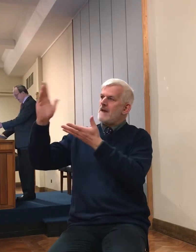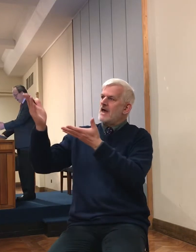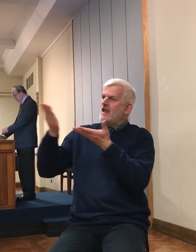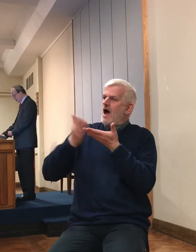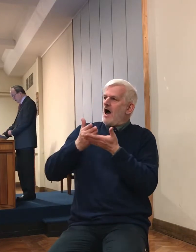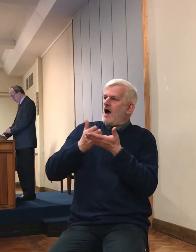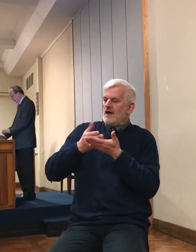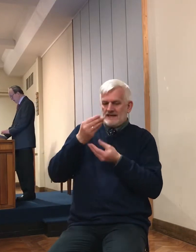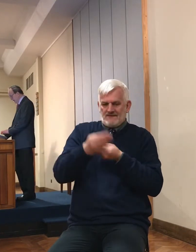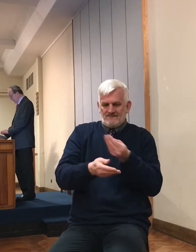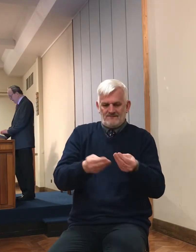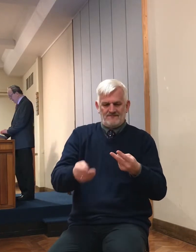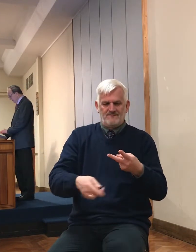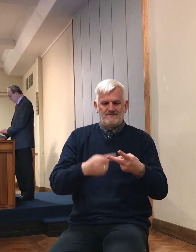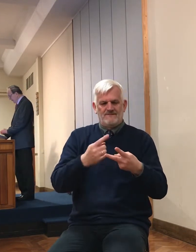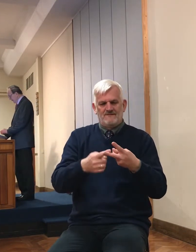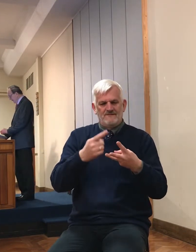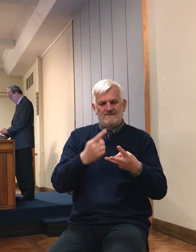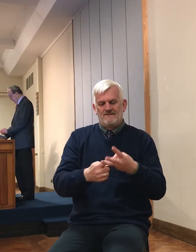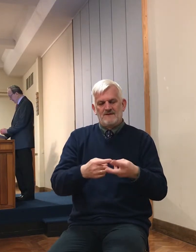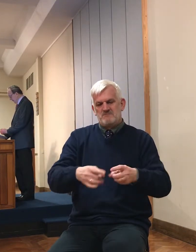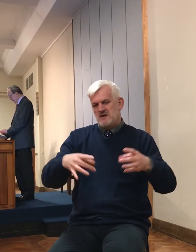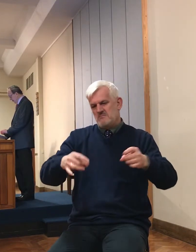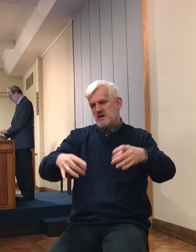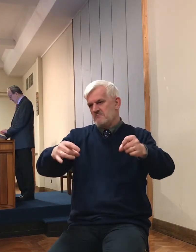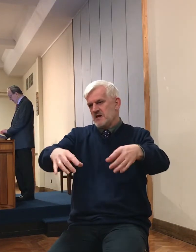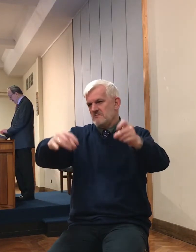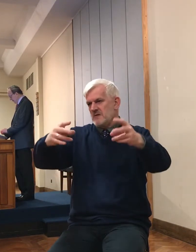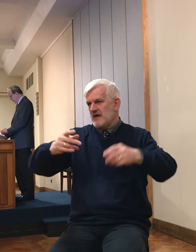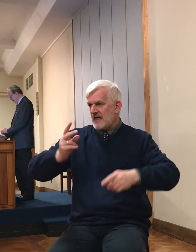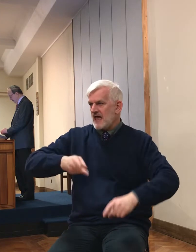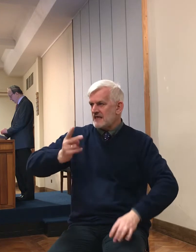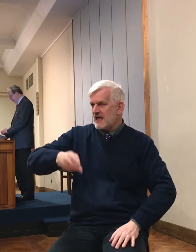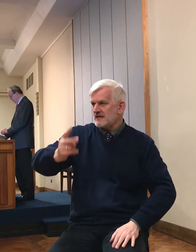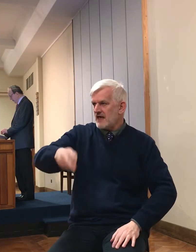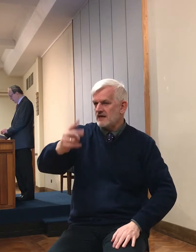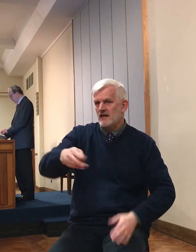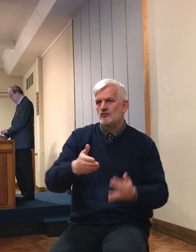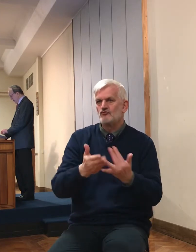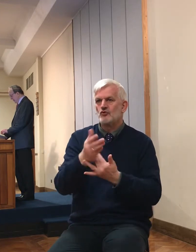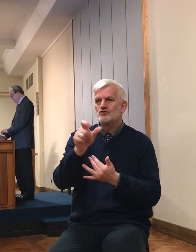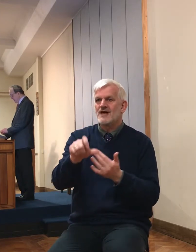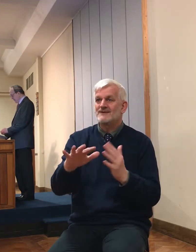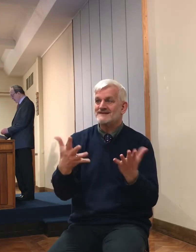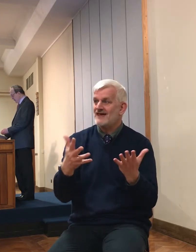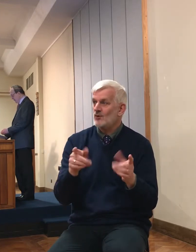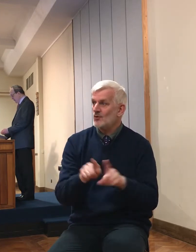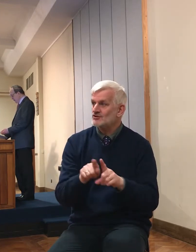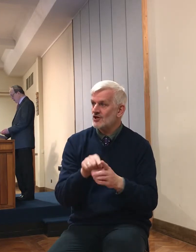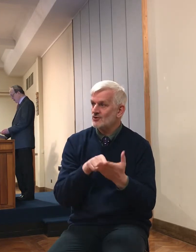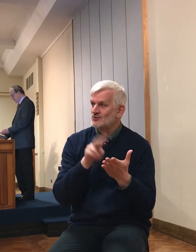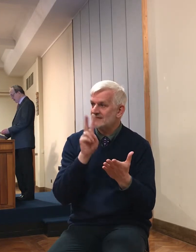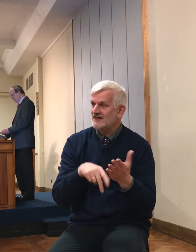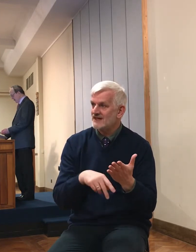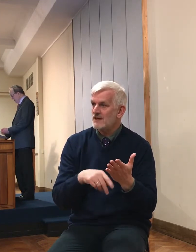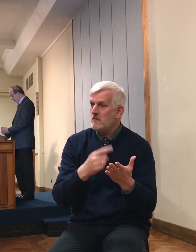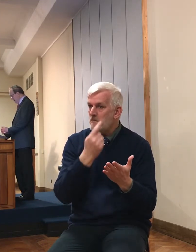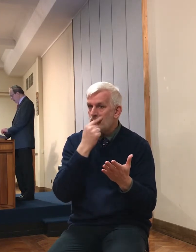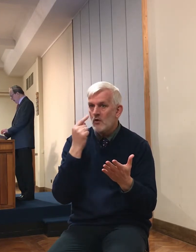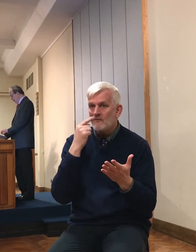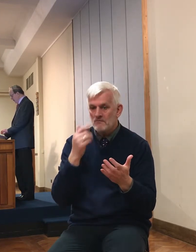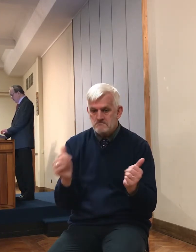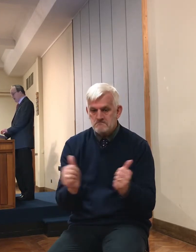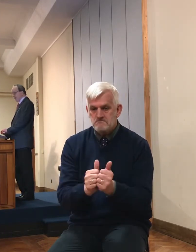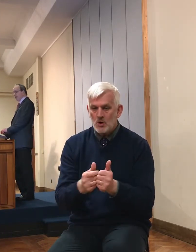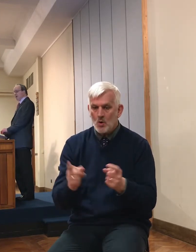miracles that we'll see even in this tenth chapter as we get into it. And you can see, we've considered